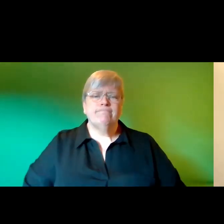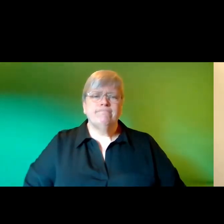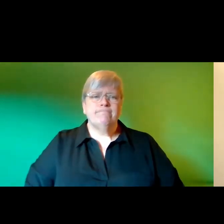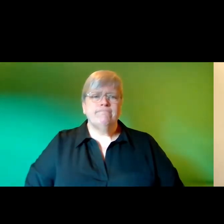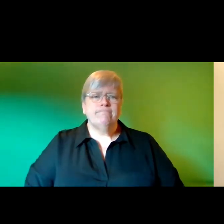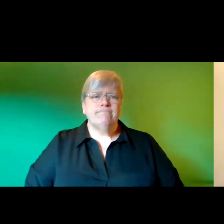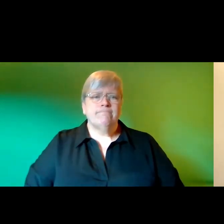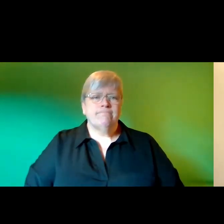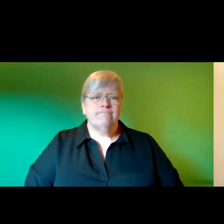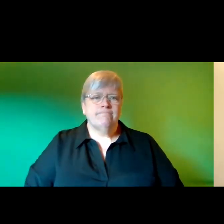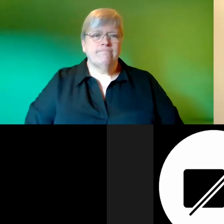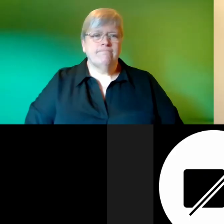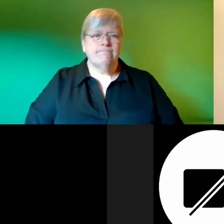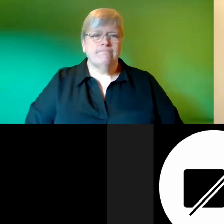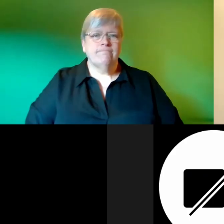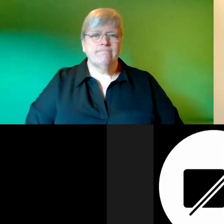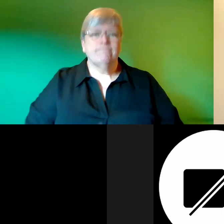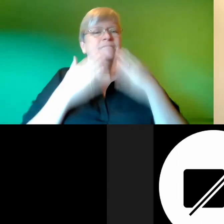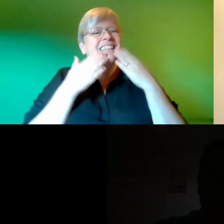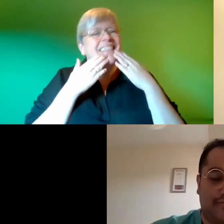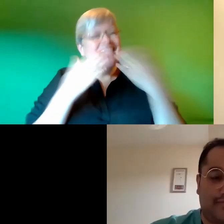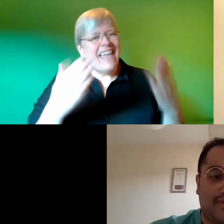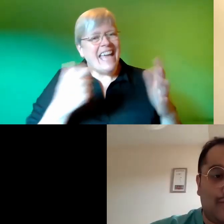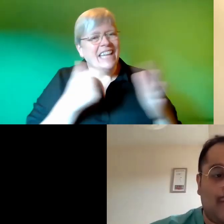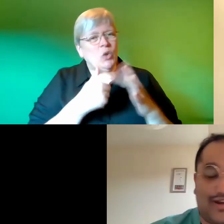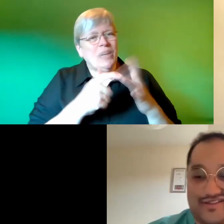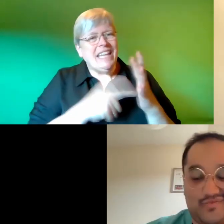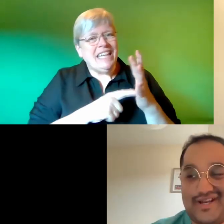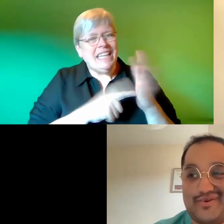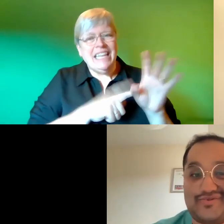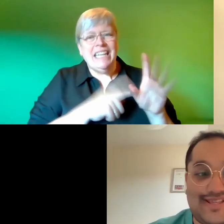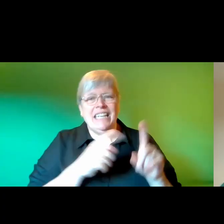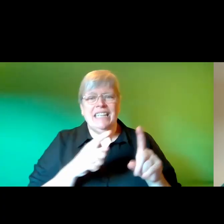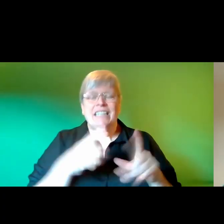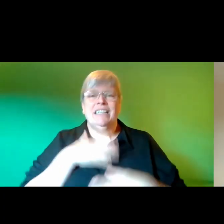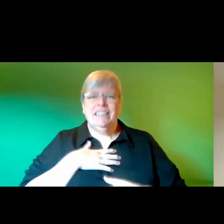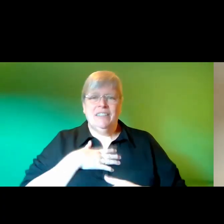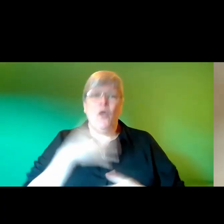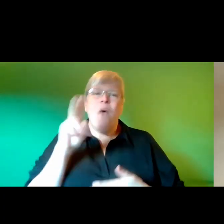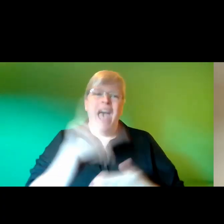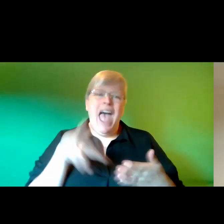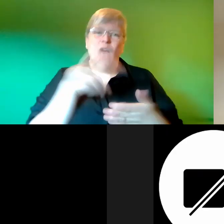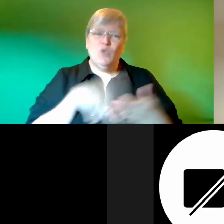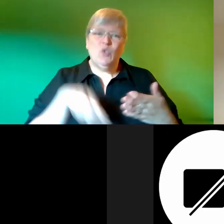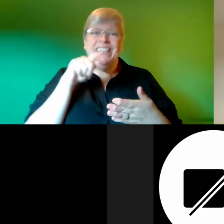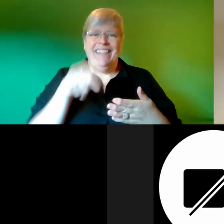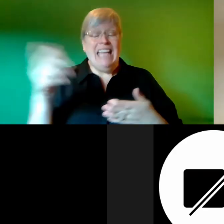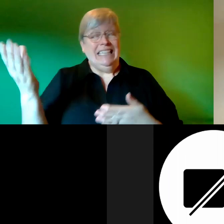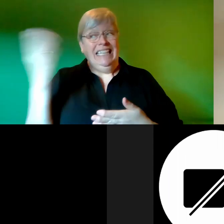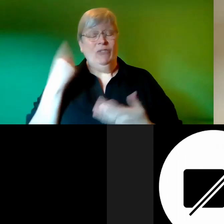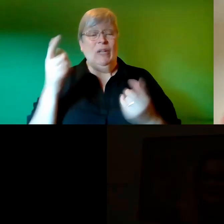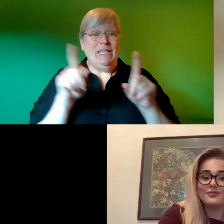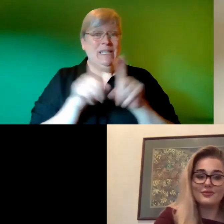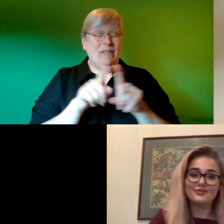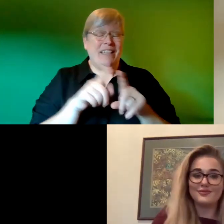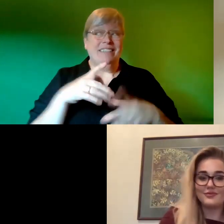thank you thank you so much kitty um you know when i was reading this and obviously when i was hearing it as well it's really rad to